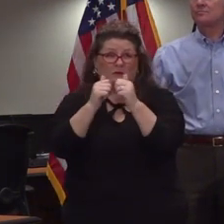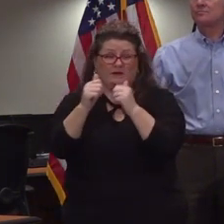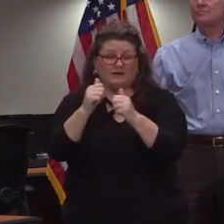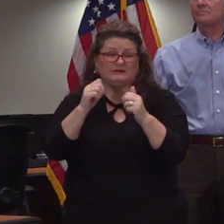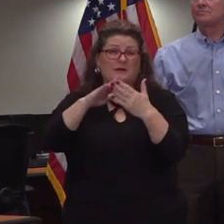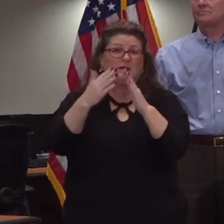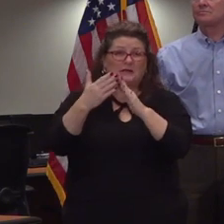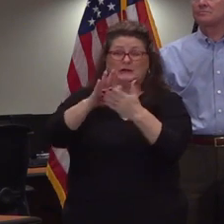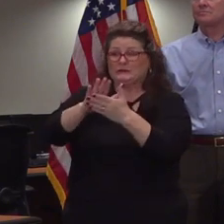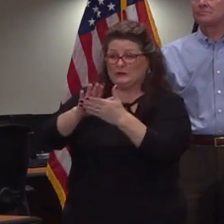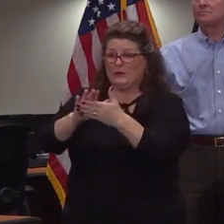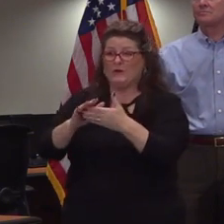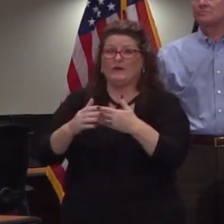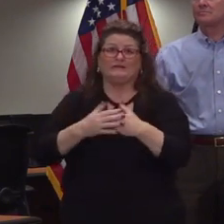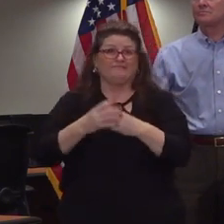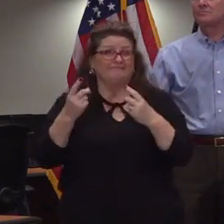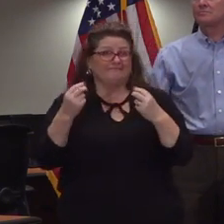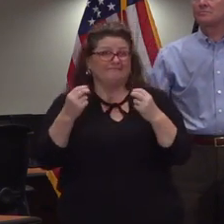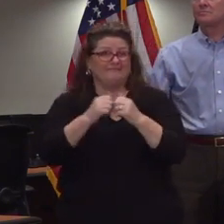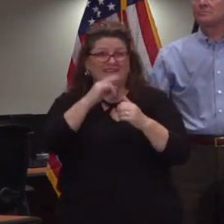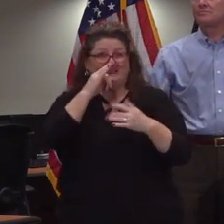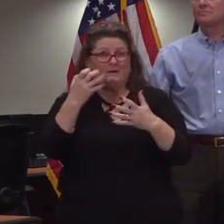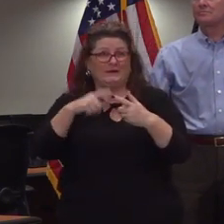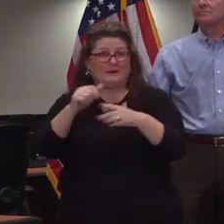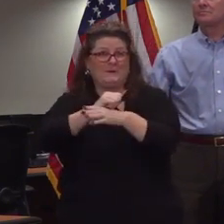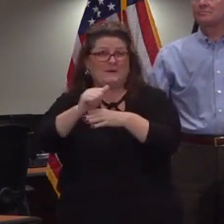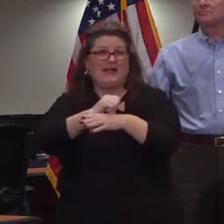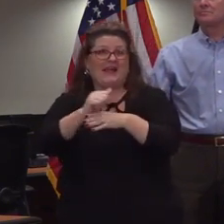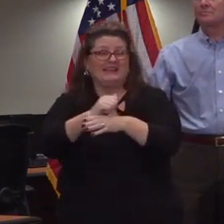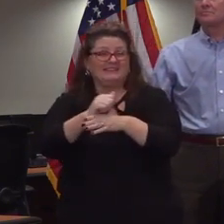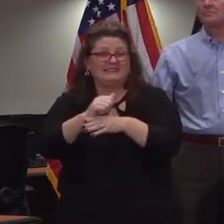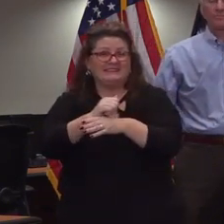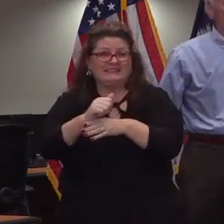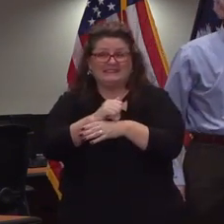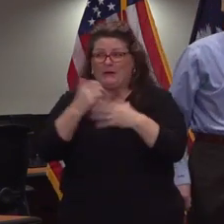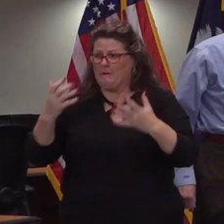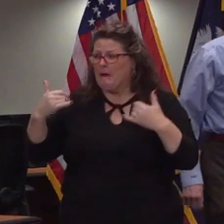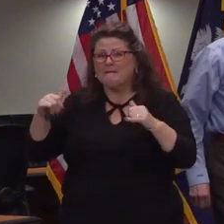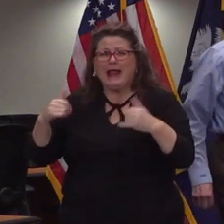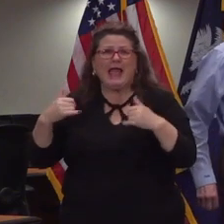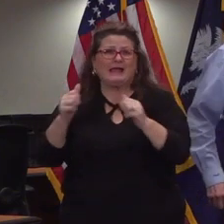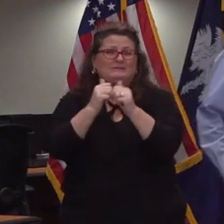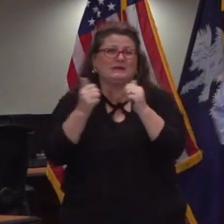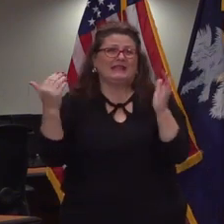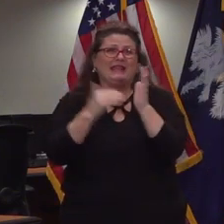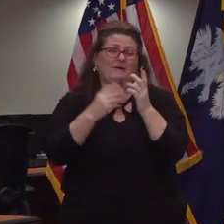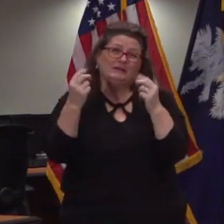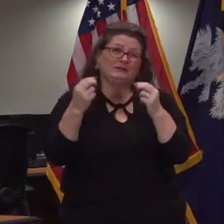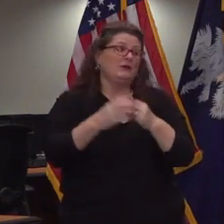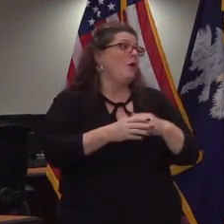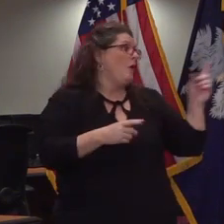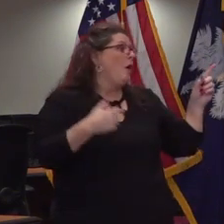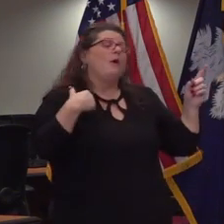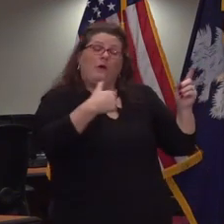also in schools what is your guidance for these kids who want to practice summer sports or are eager to get back playing in the community well we we